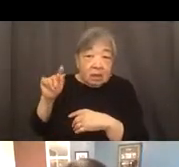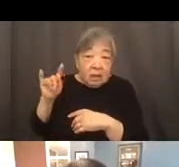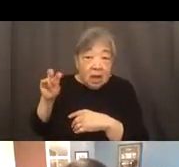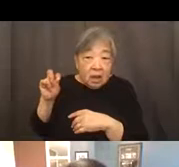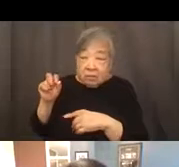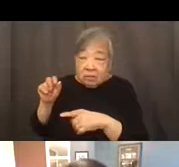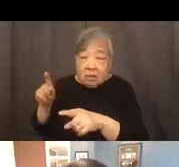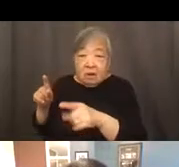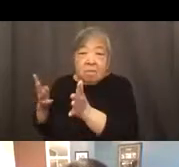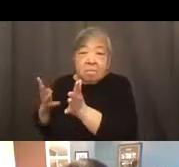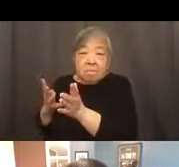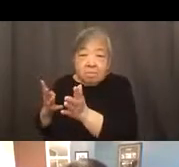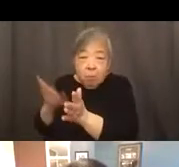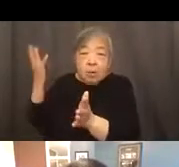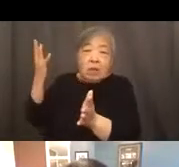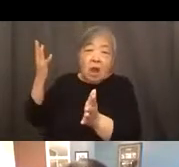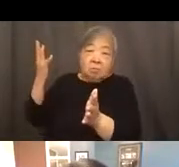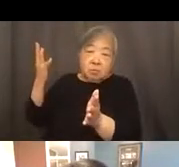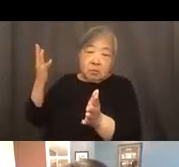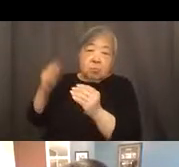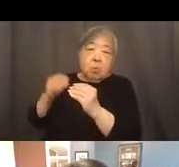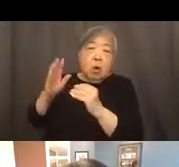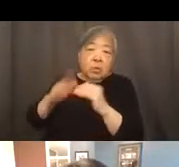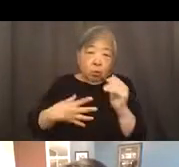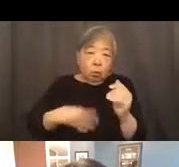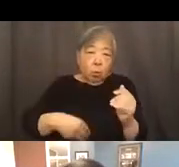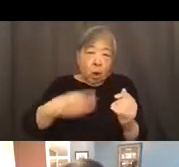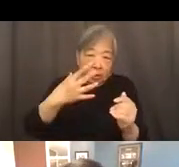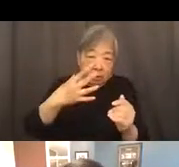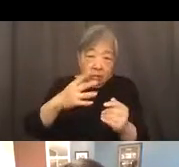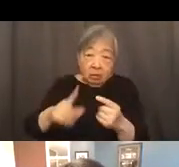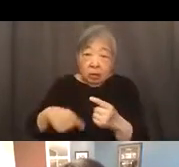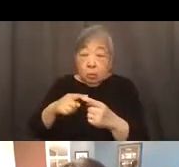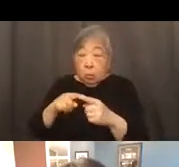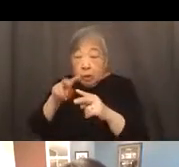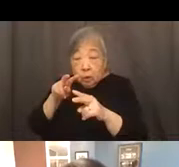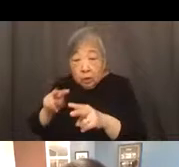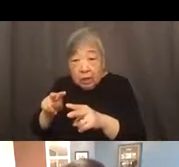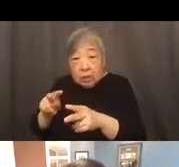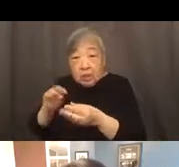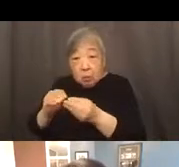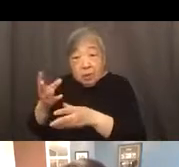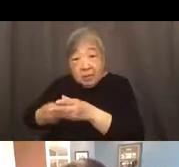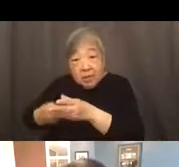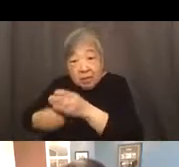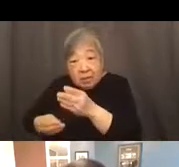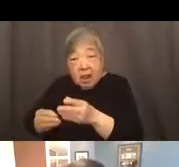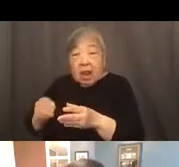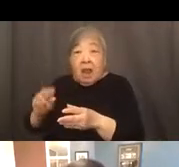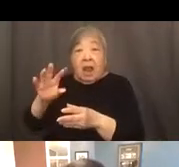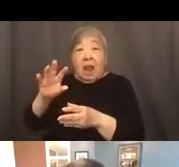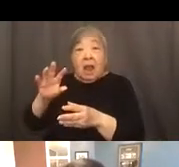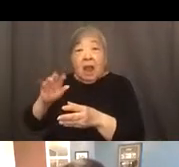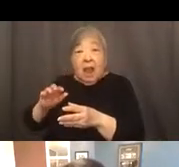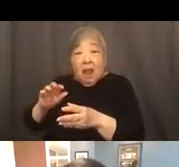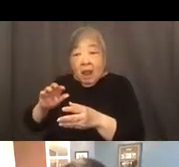times higher than it is for white residents. When we look at the death rates, African Americans, African Americans,